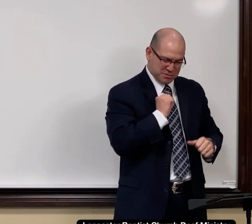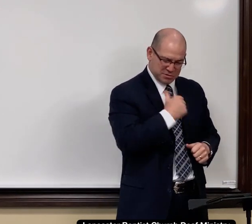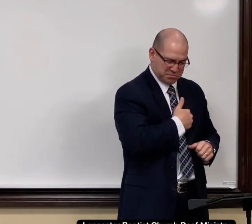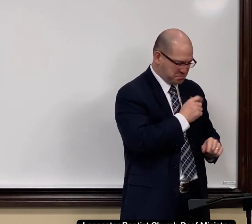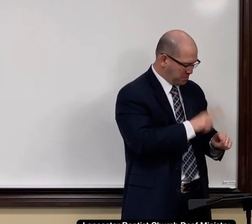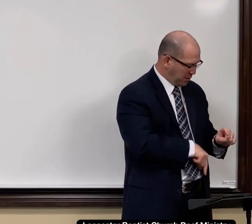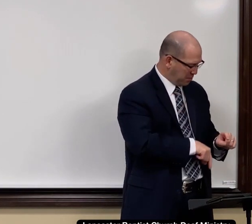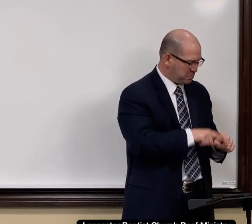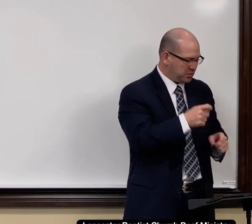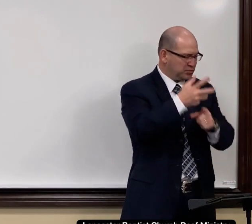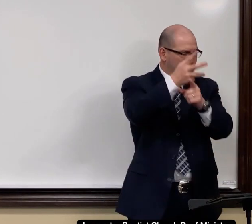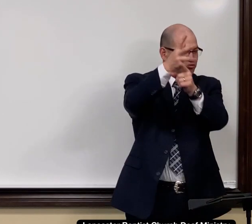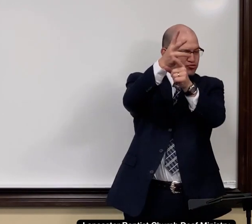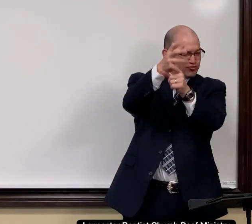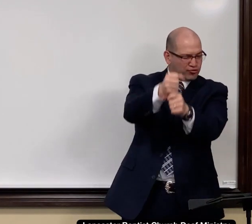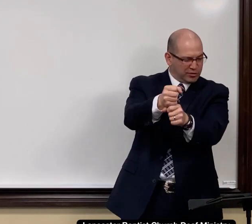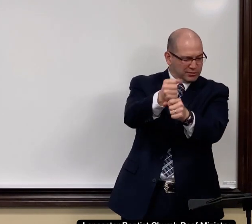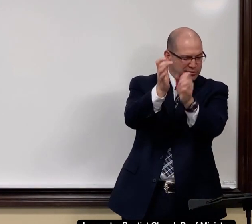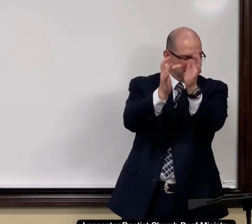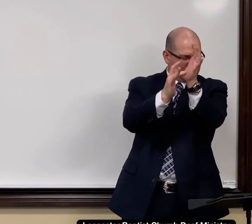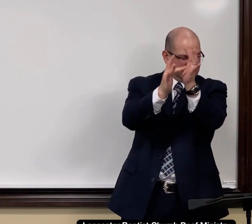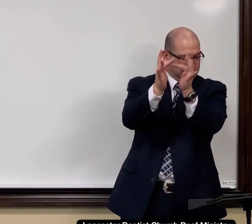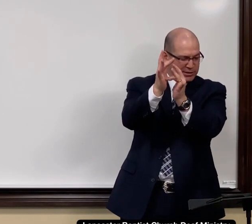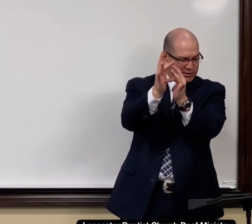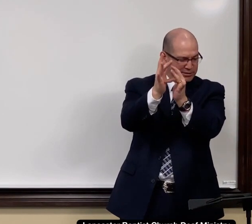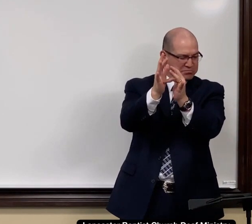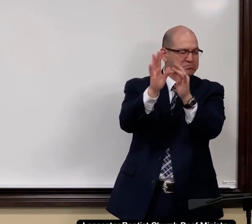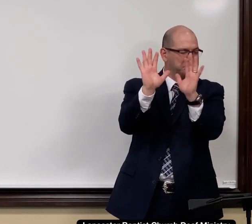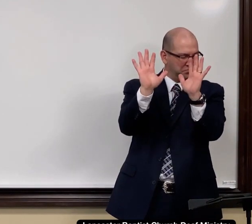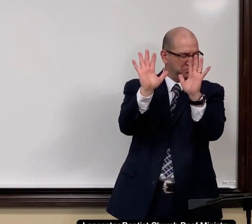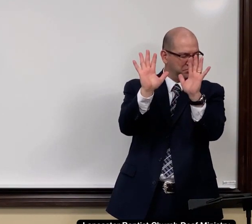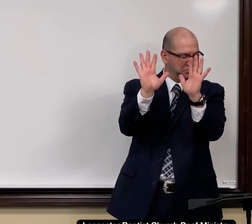We cannot save ourselves. We must trust in Jesus alone.